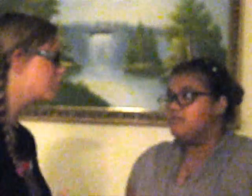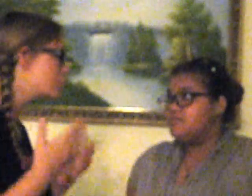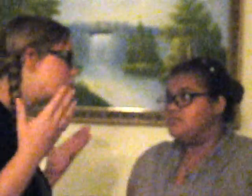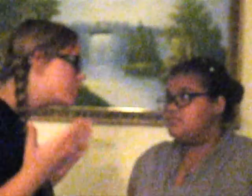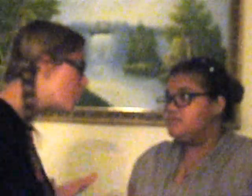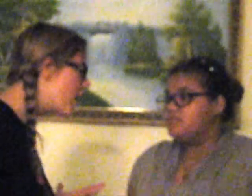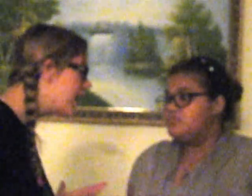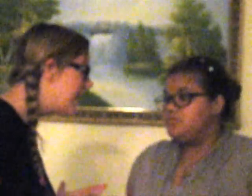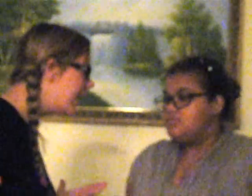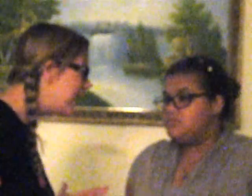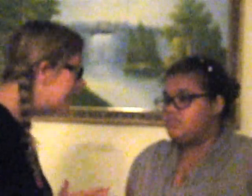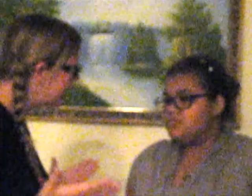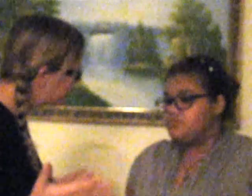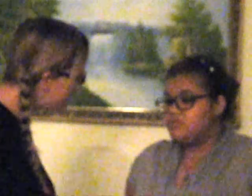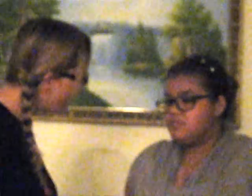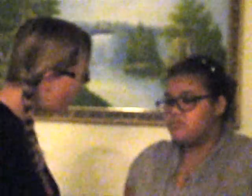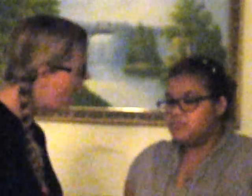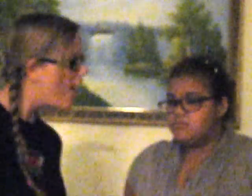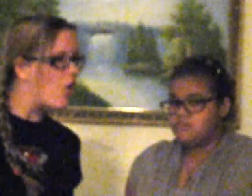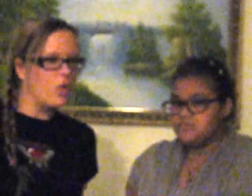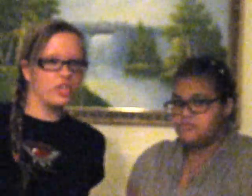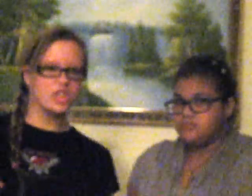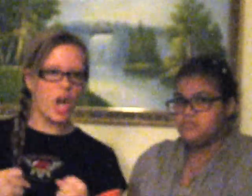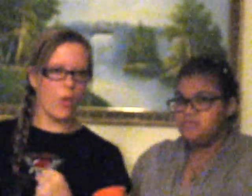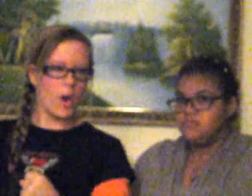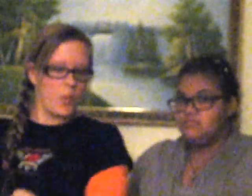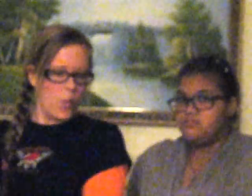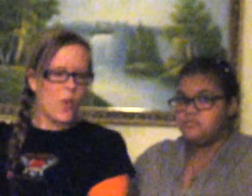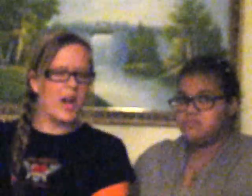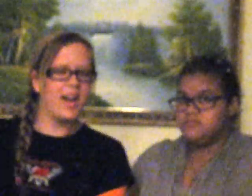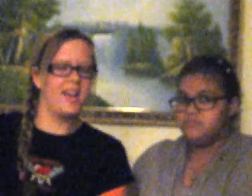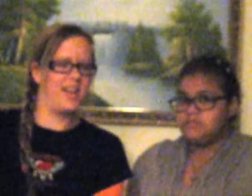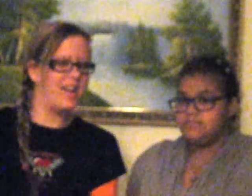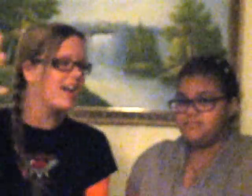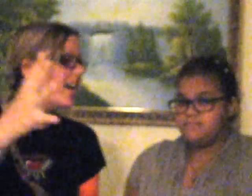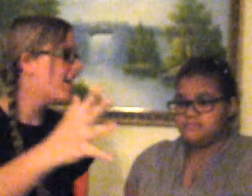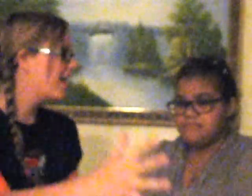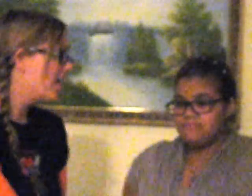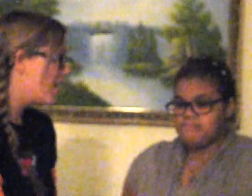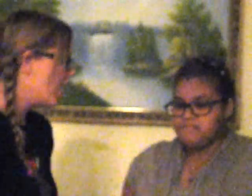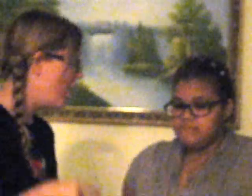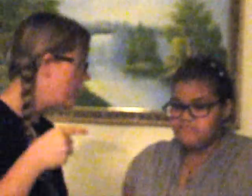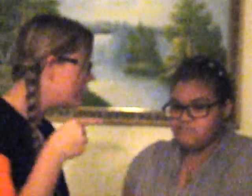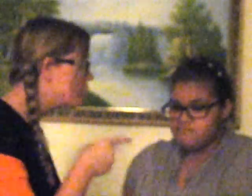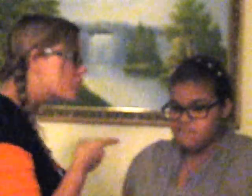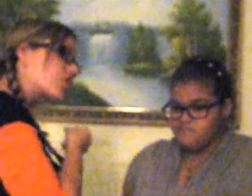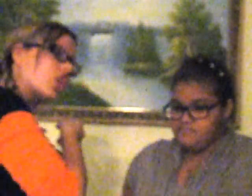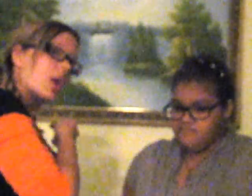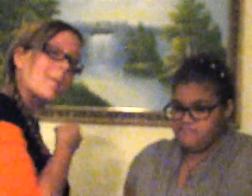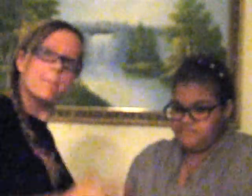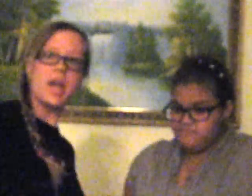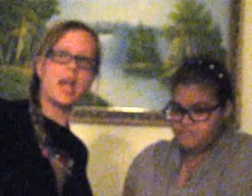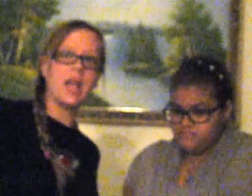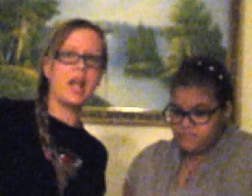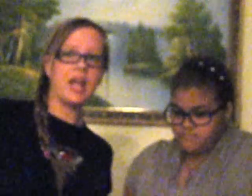Just wait now Show what you're made